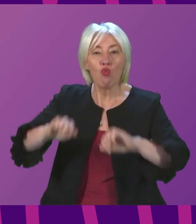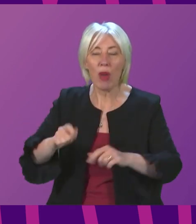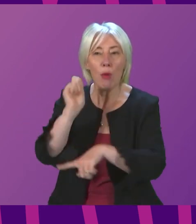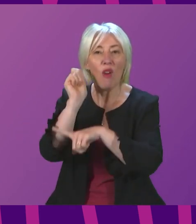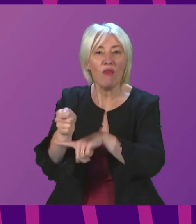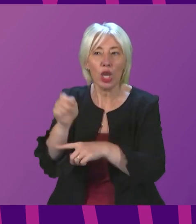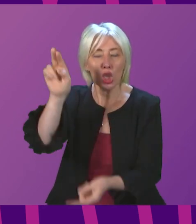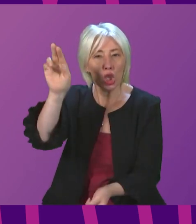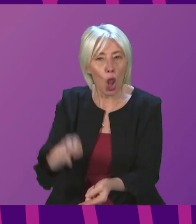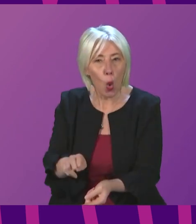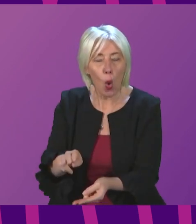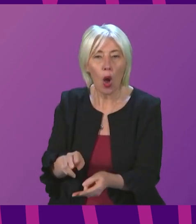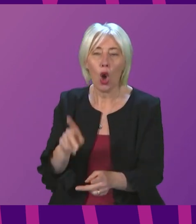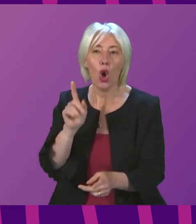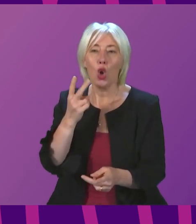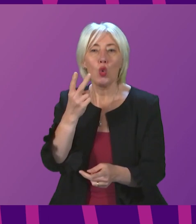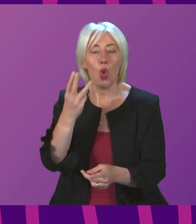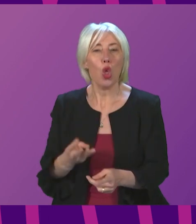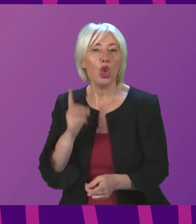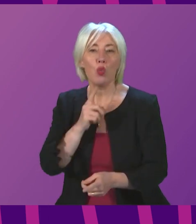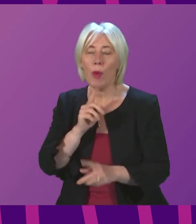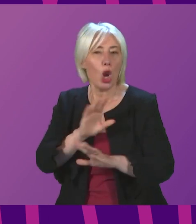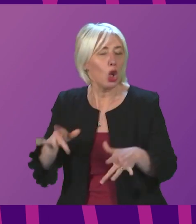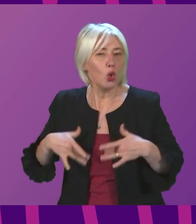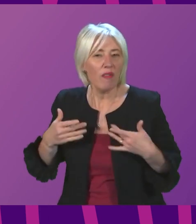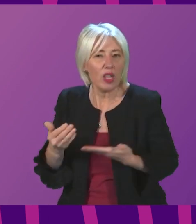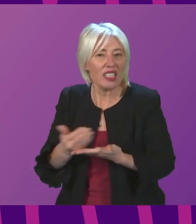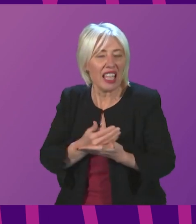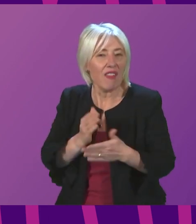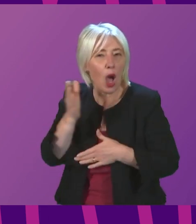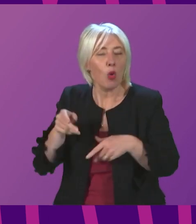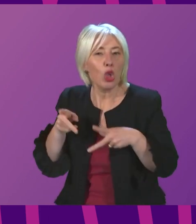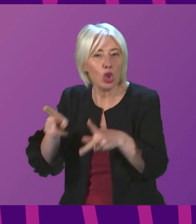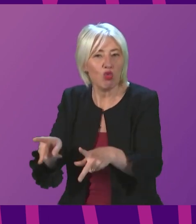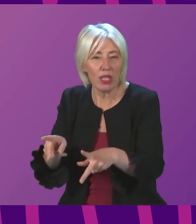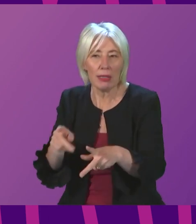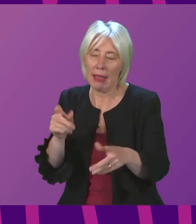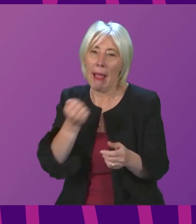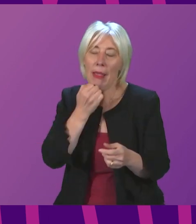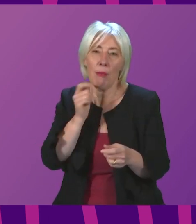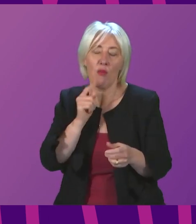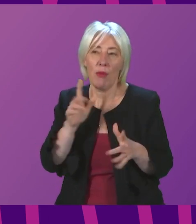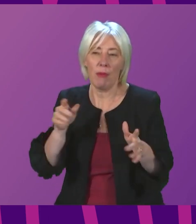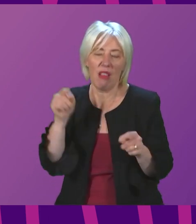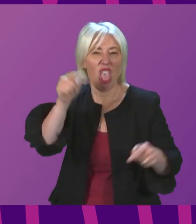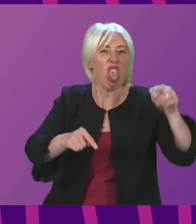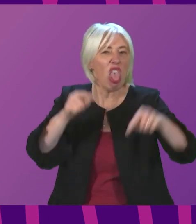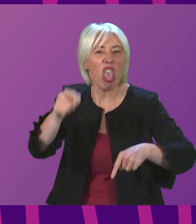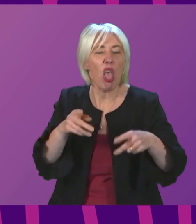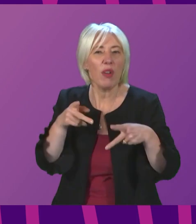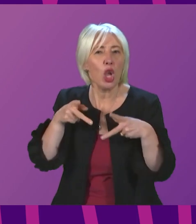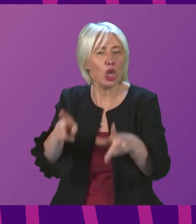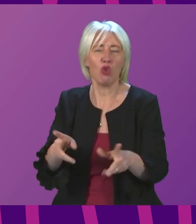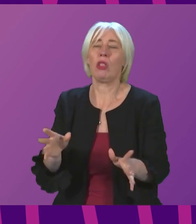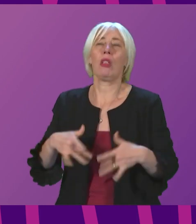women do not feel safe on our streets, and three in five suffer street harassment. The culture of violence against women and girls needs to be